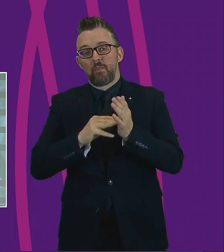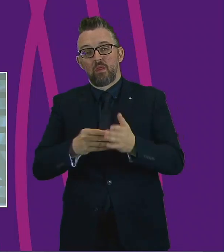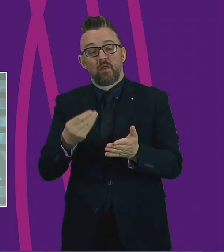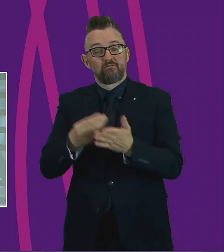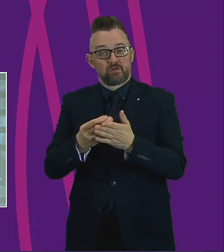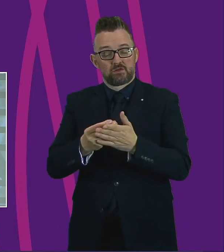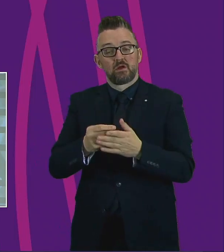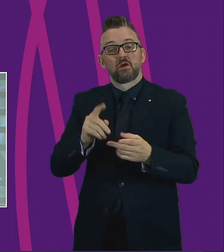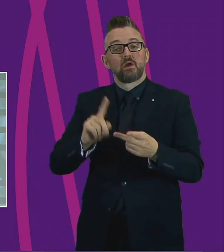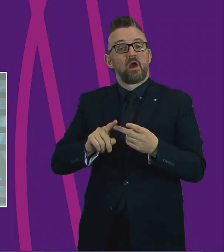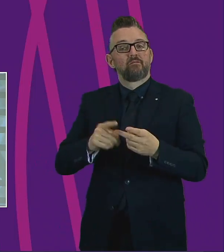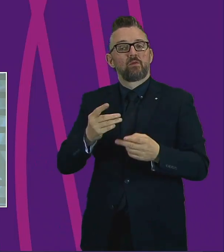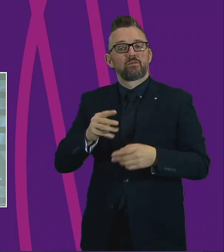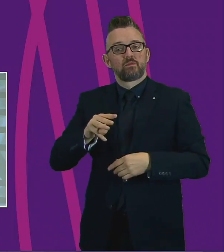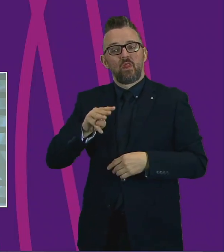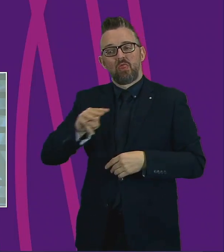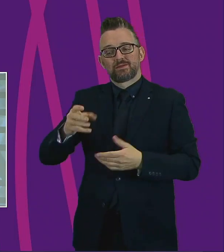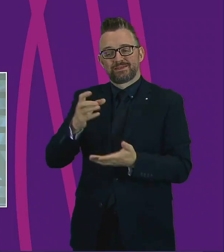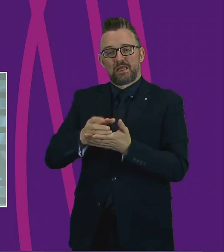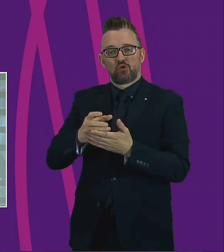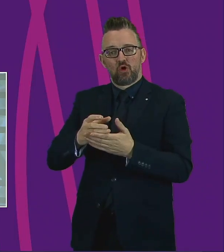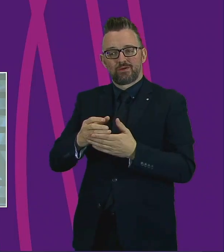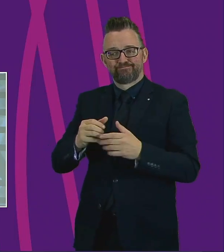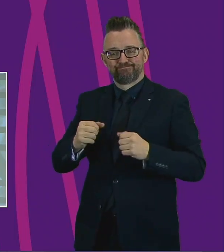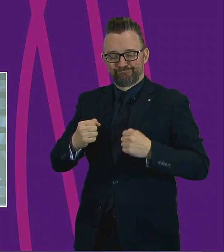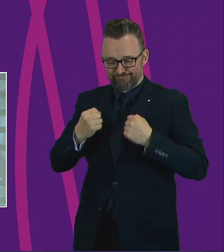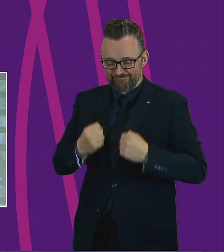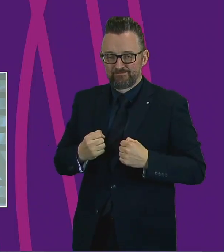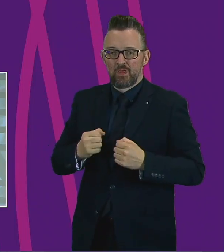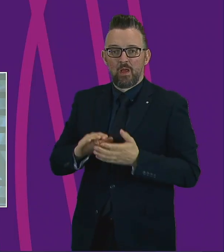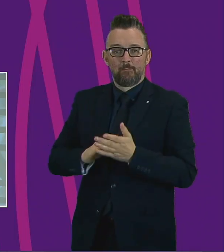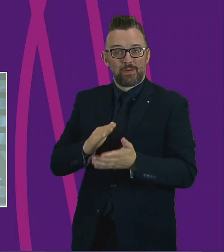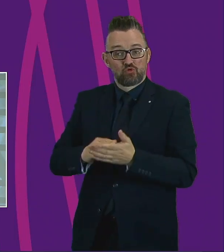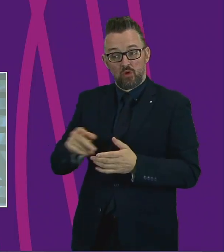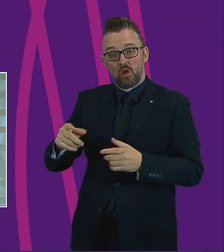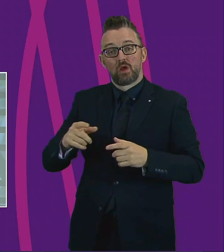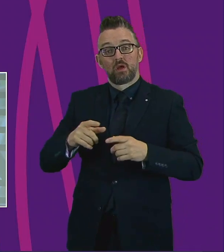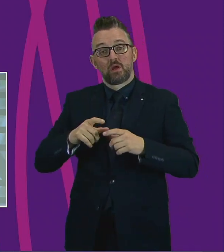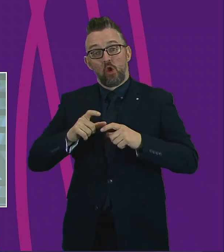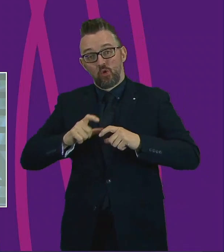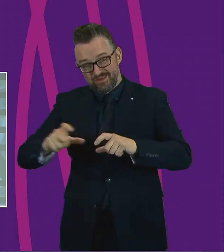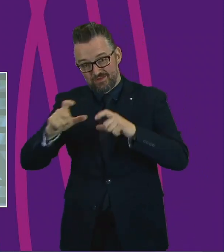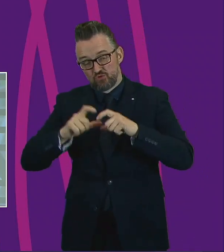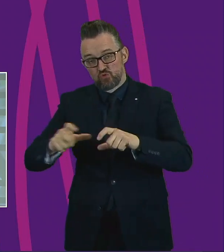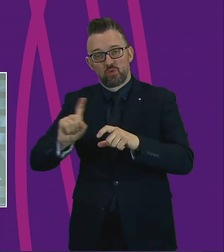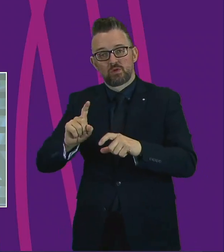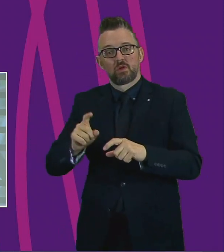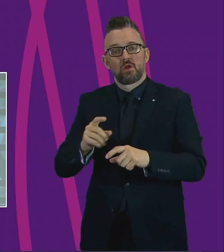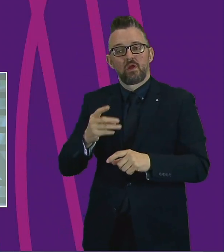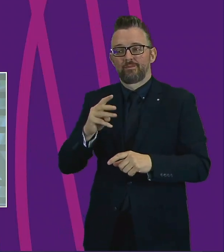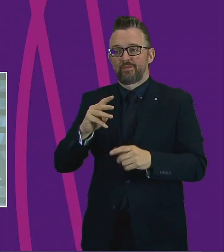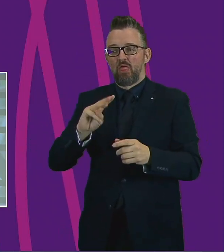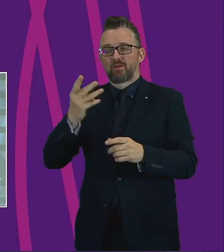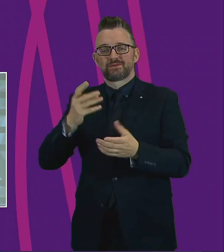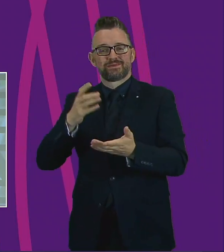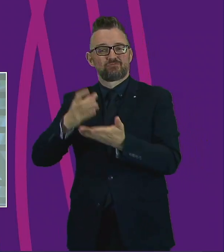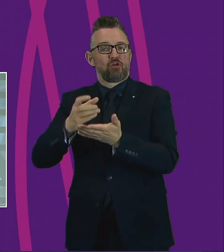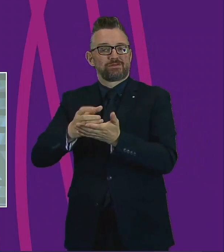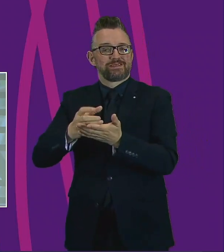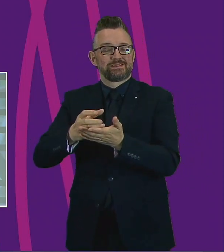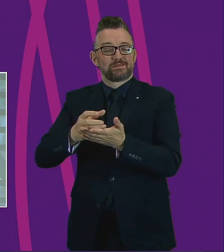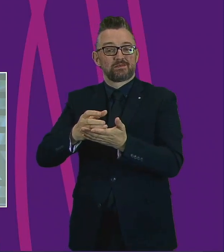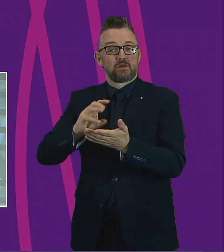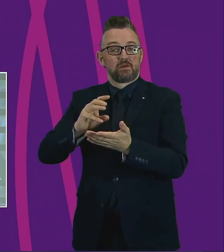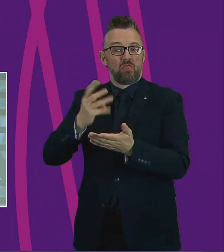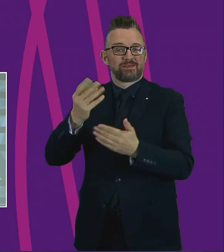for third sector resilience, helping therefore to ensure the continued viability of key third sector organisations affected